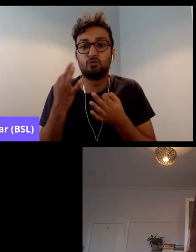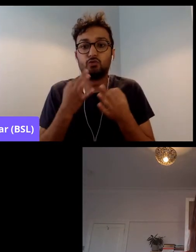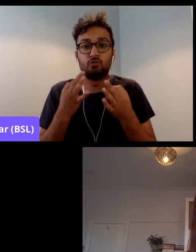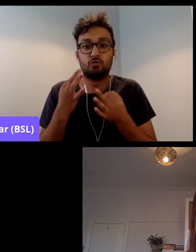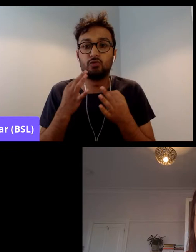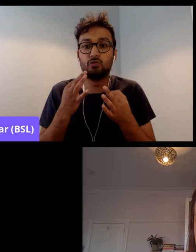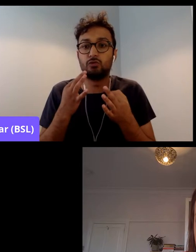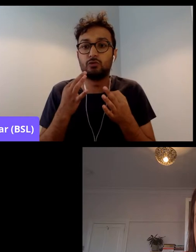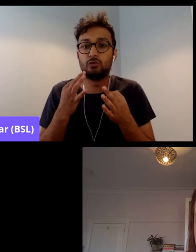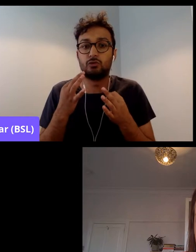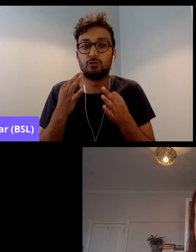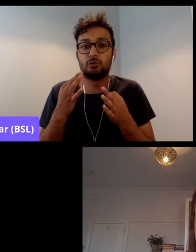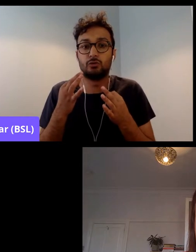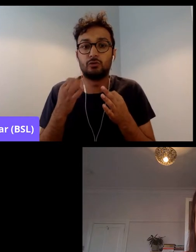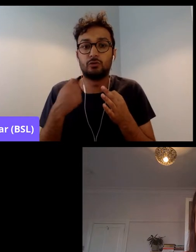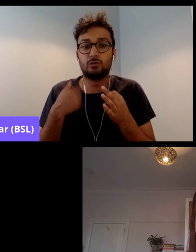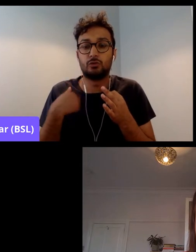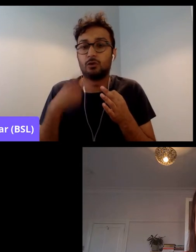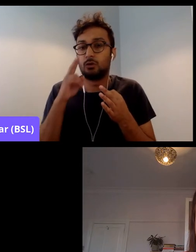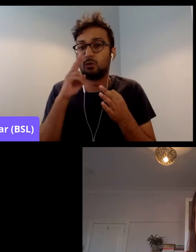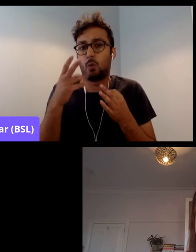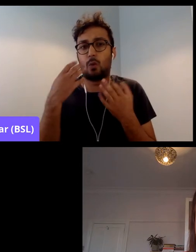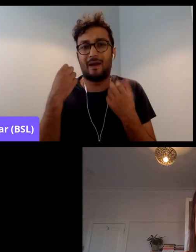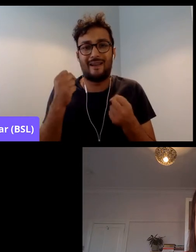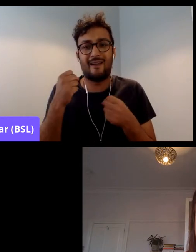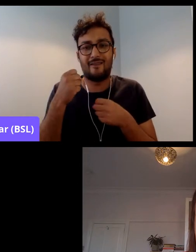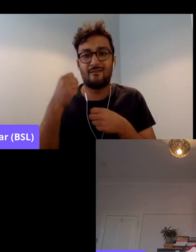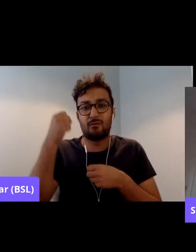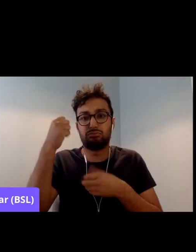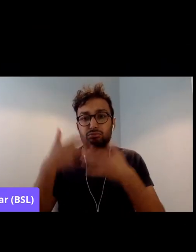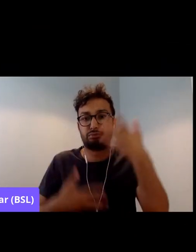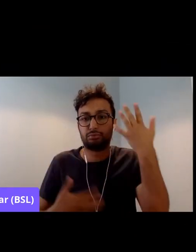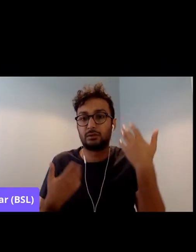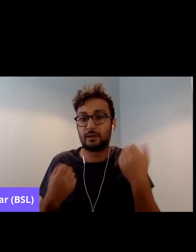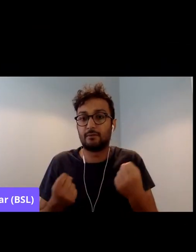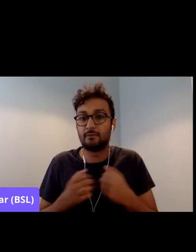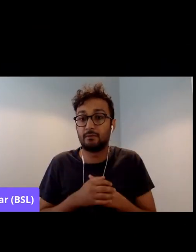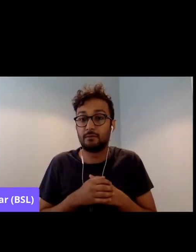saw that there was a series of them that were posted up.